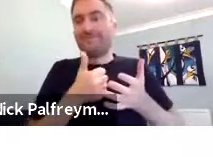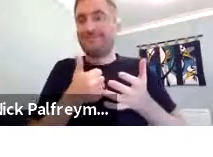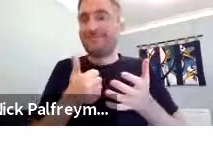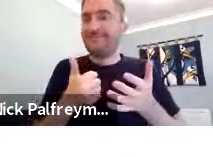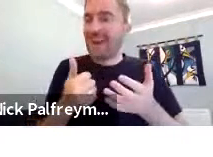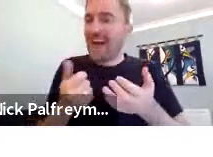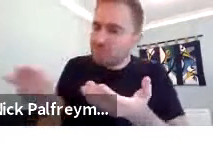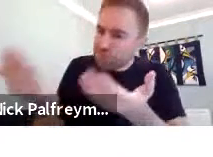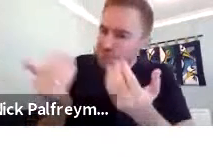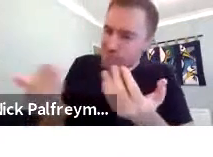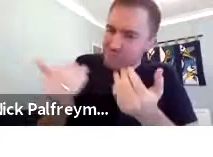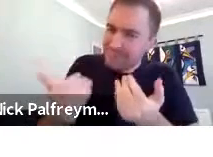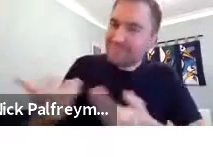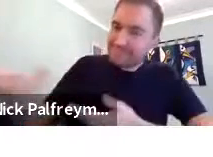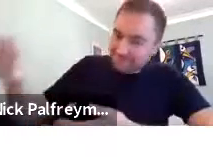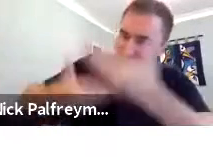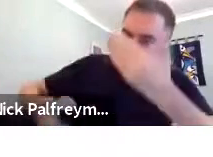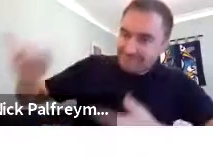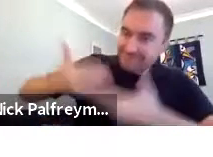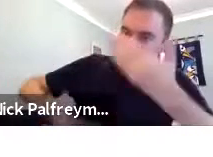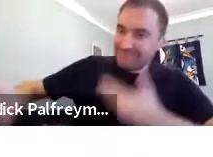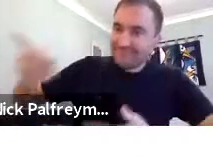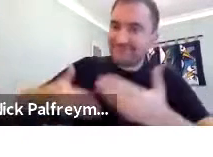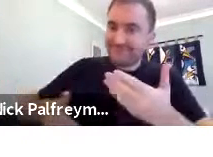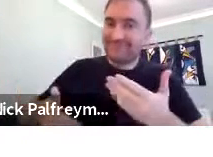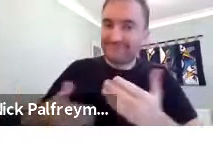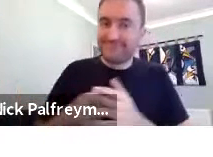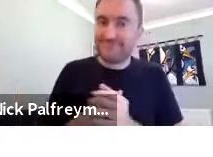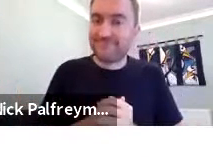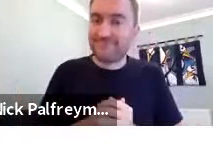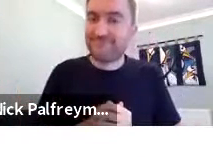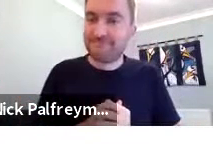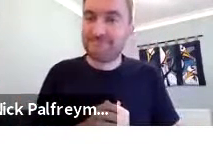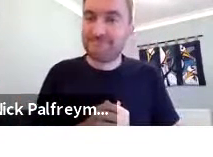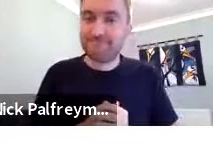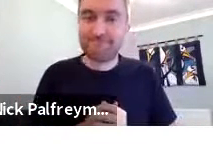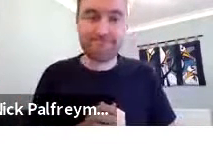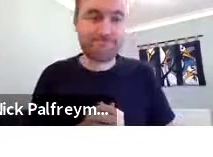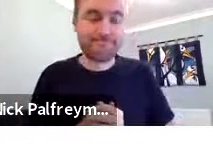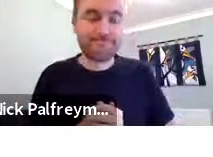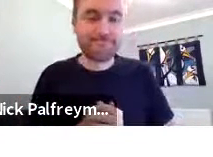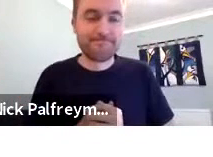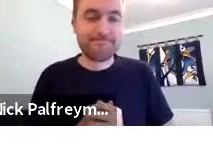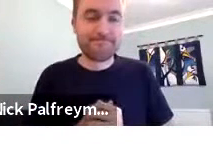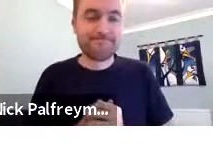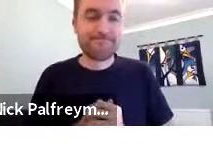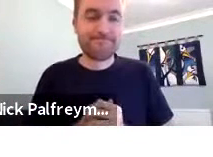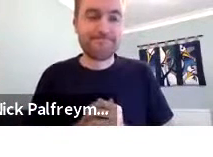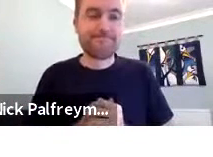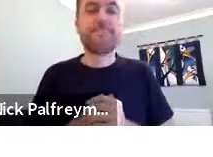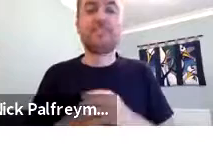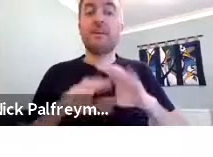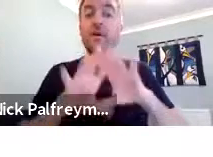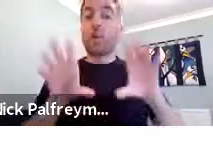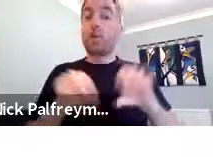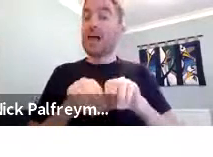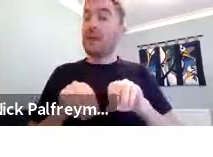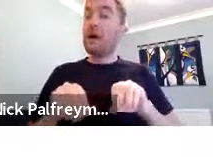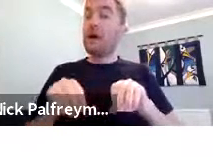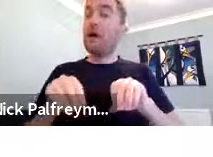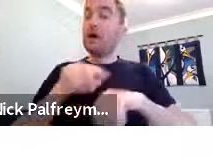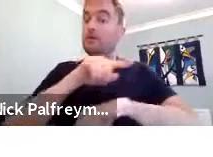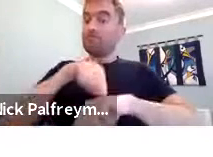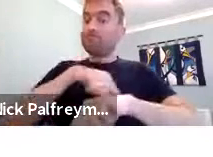researcher would actually lend a hand and be part of that conversation and elicit the natural conversation